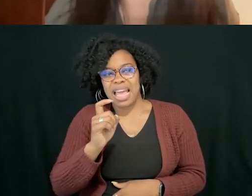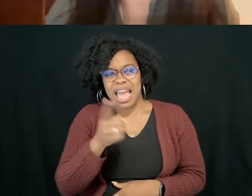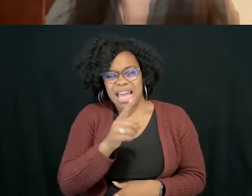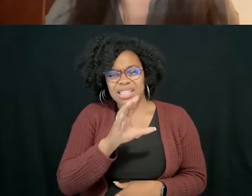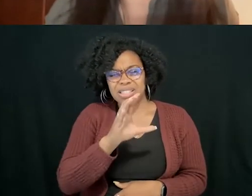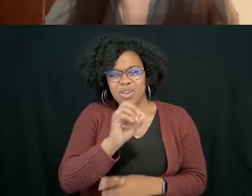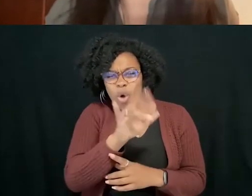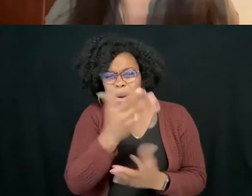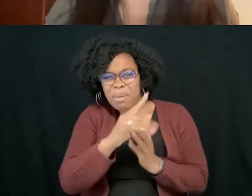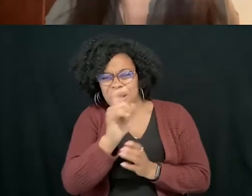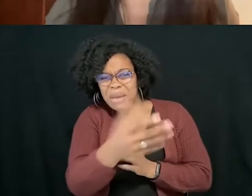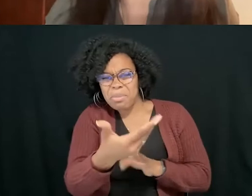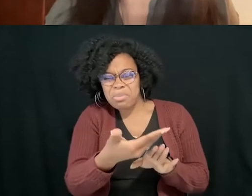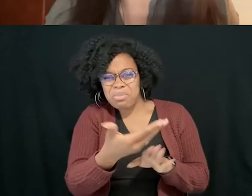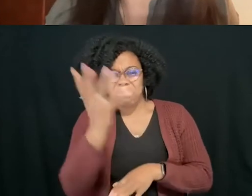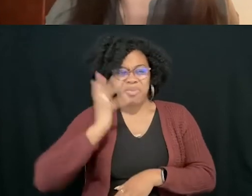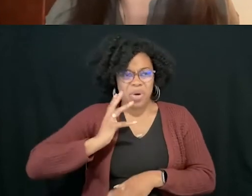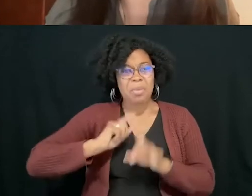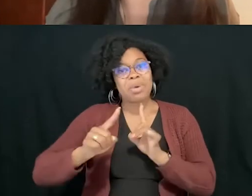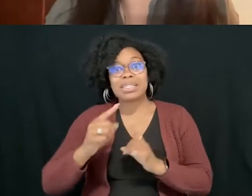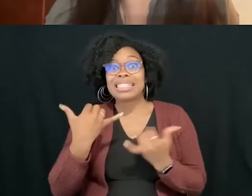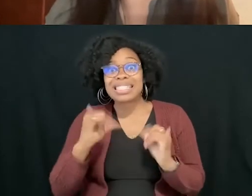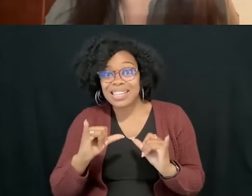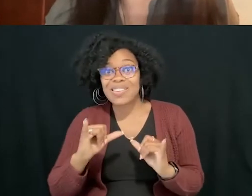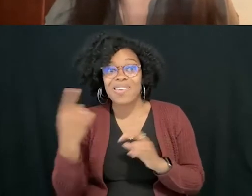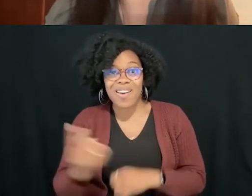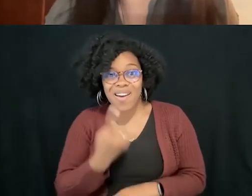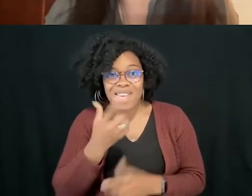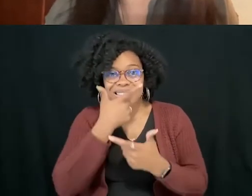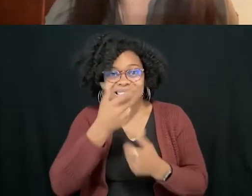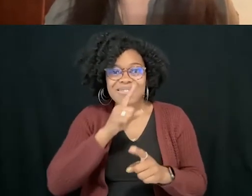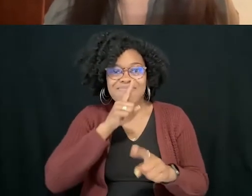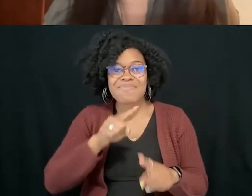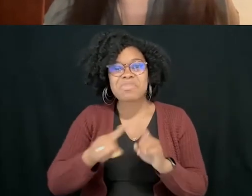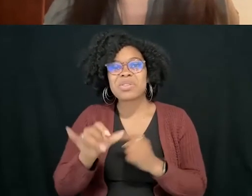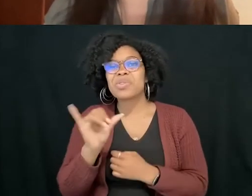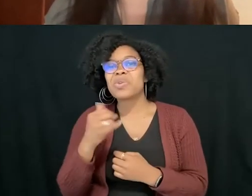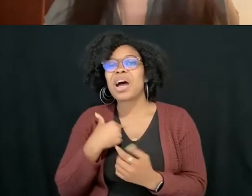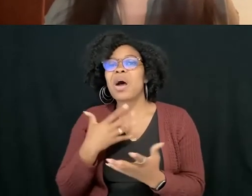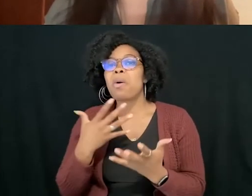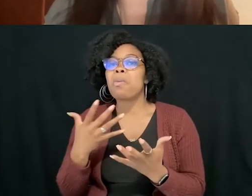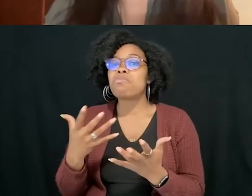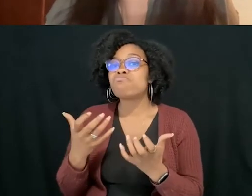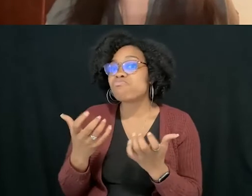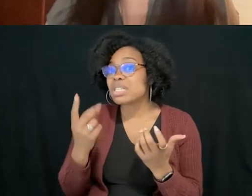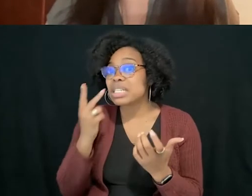I but they're always ever interesting answers, but I do want to hear questions for everyone. And we do also